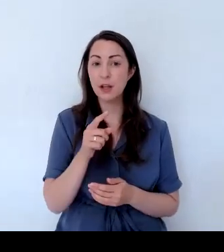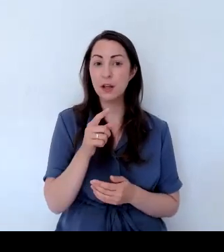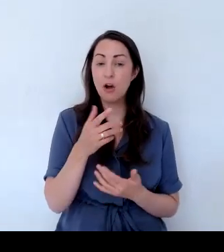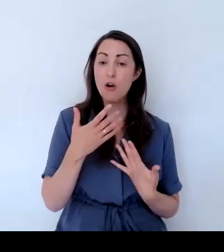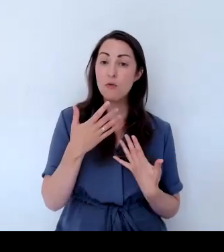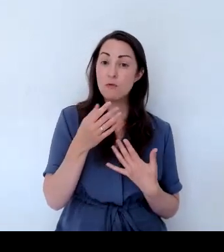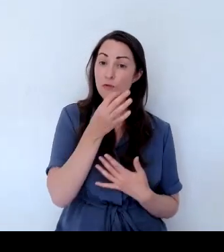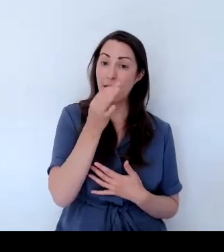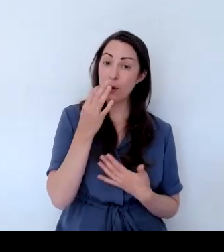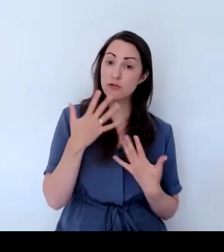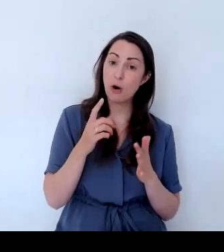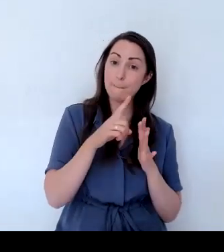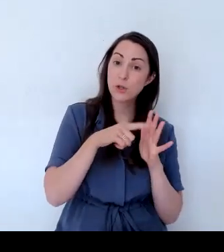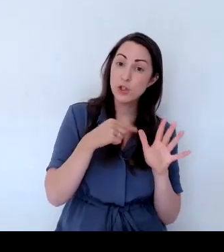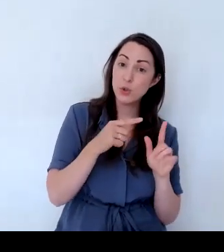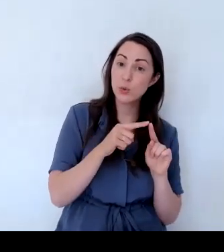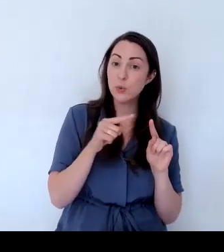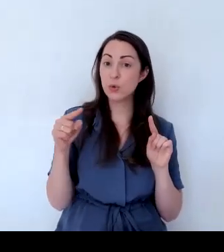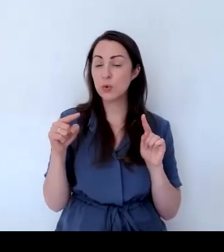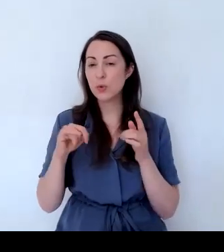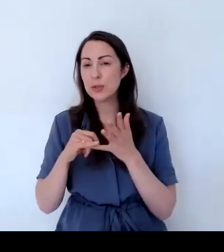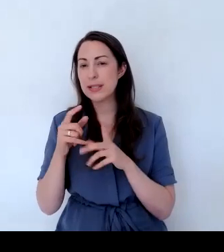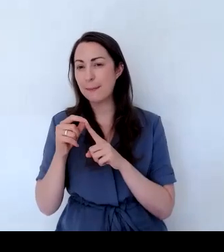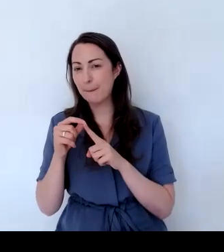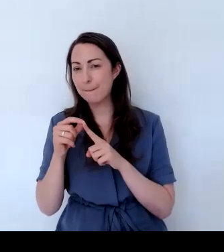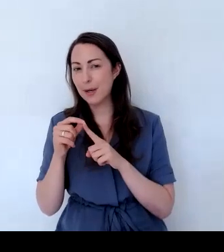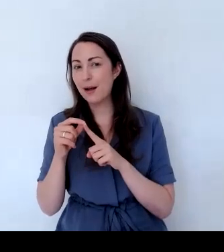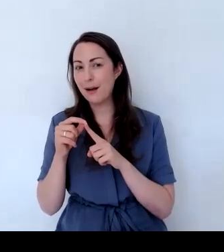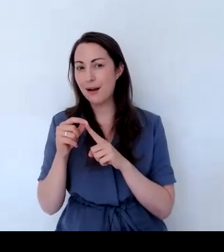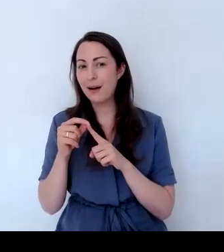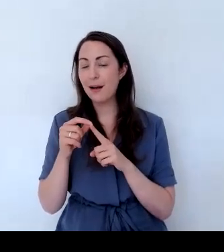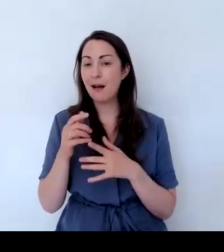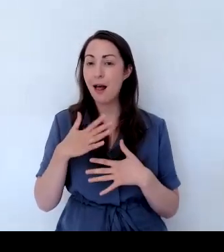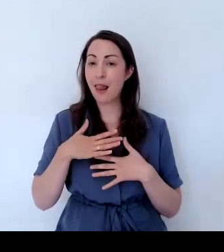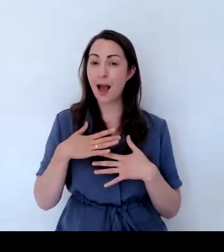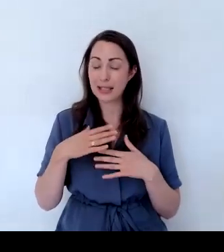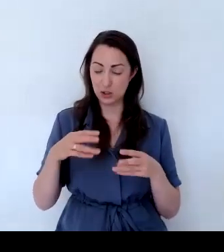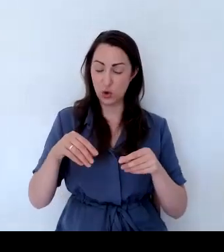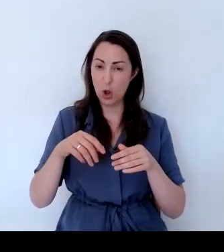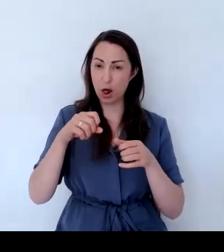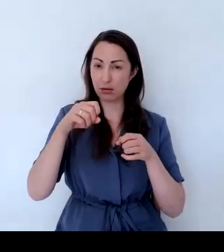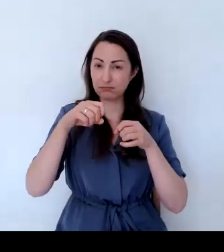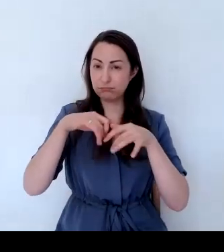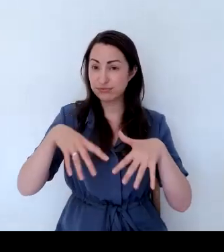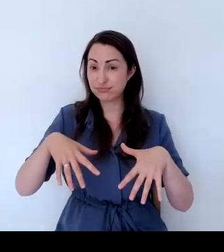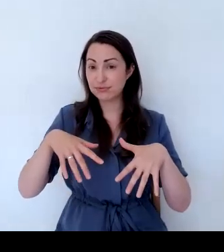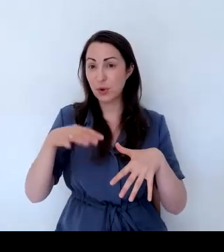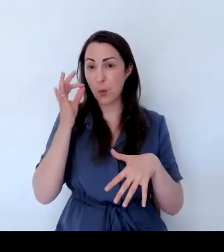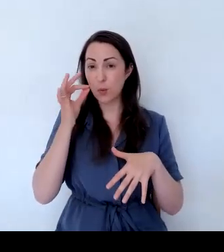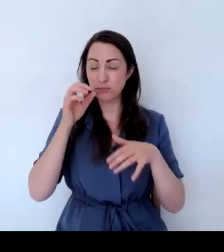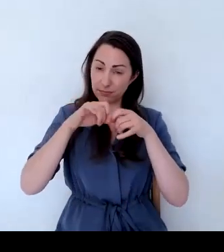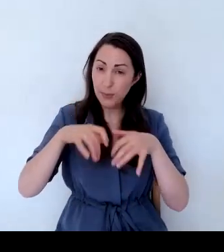But it's ideal for pots. So that's a really nice one. Which has been sort of